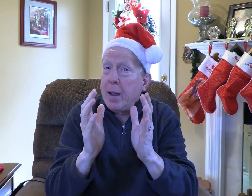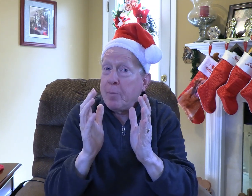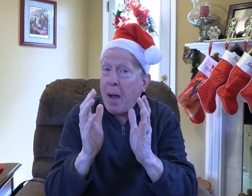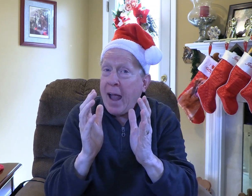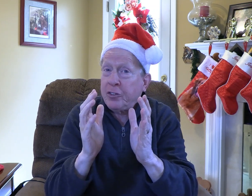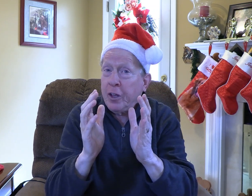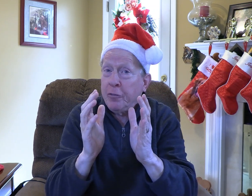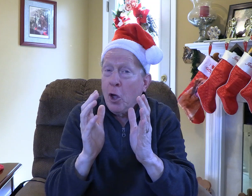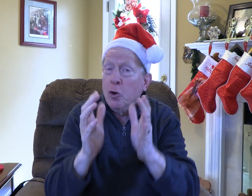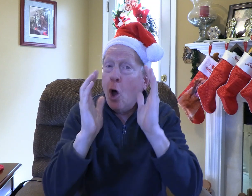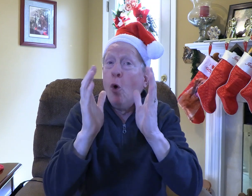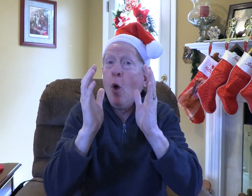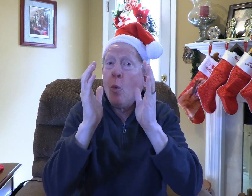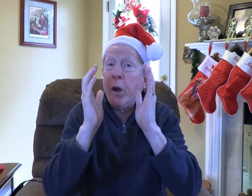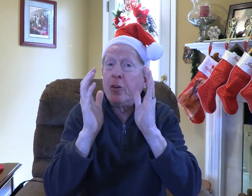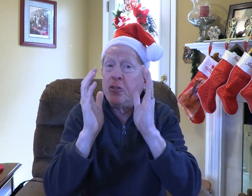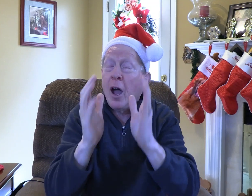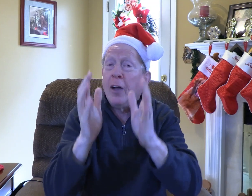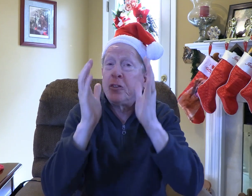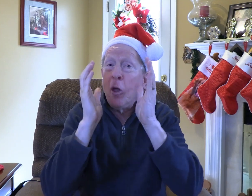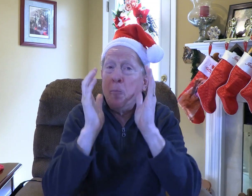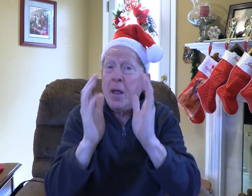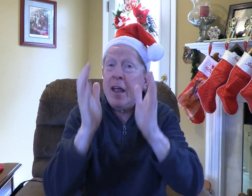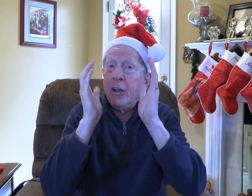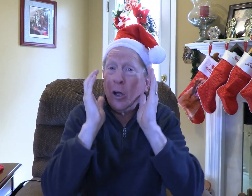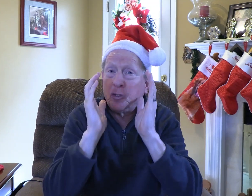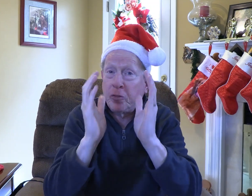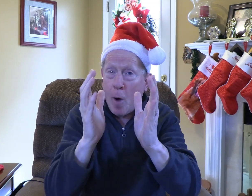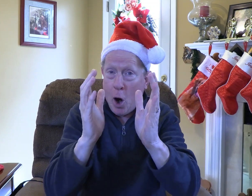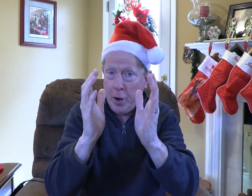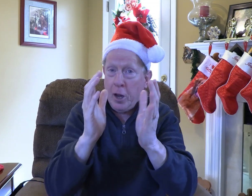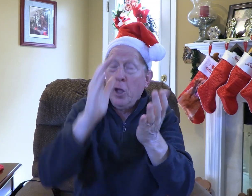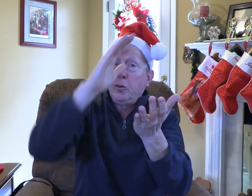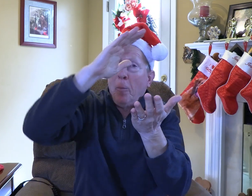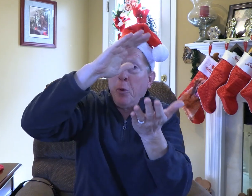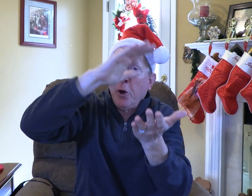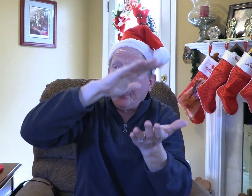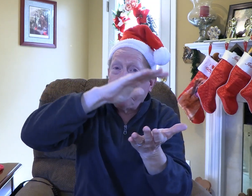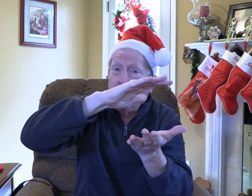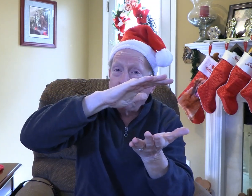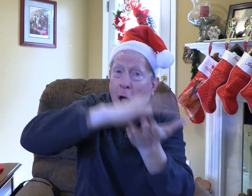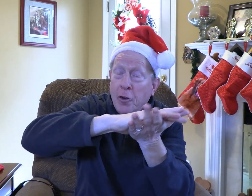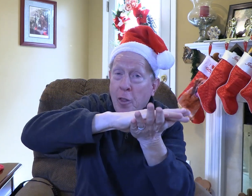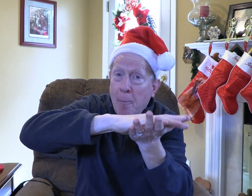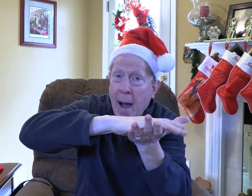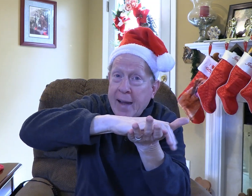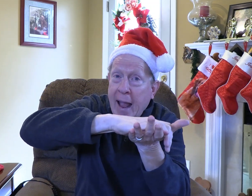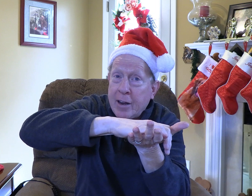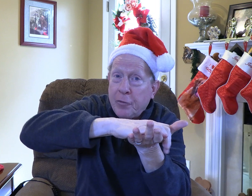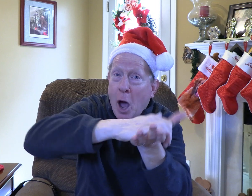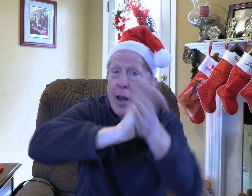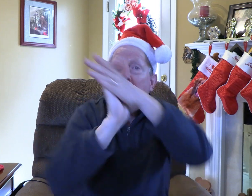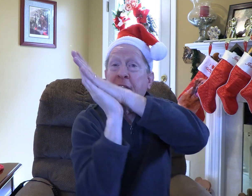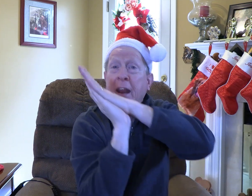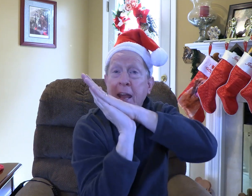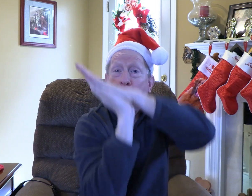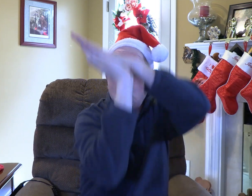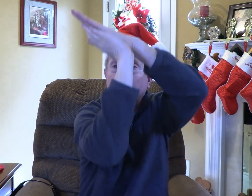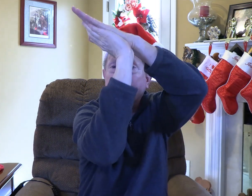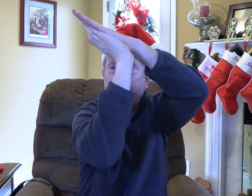being passive. No, we're just being smart to put ourselves under the mighty hand of God that He will lift